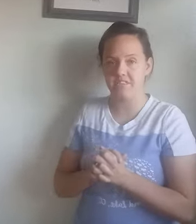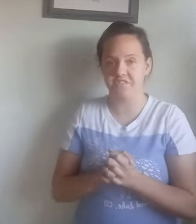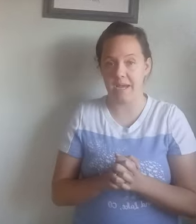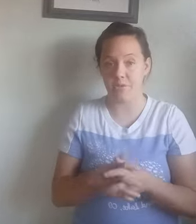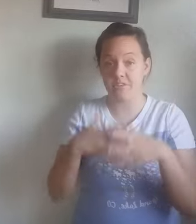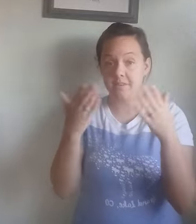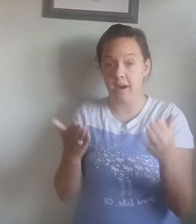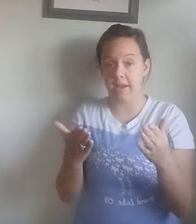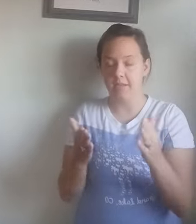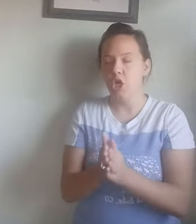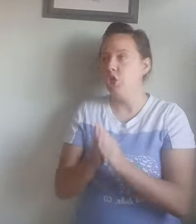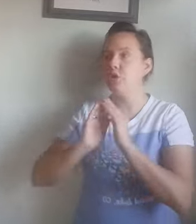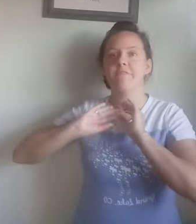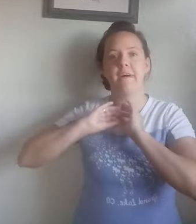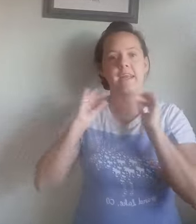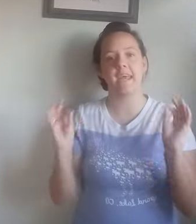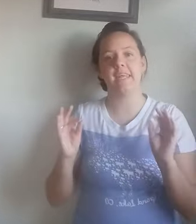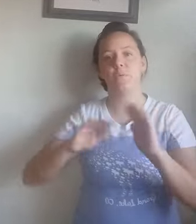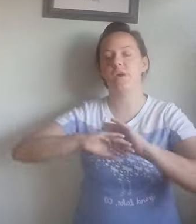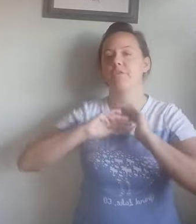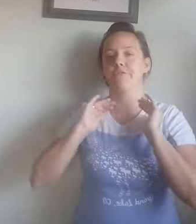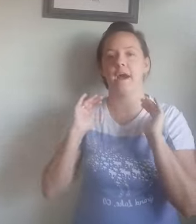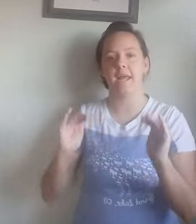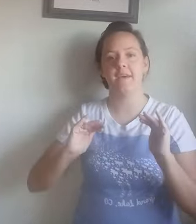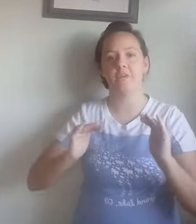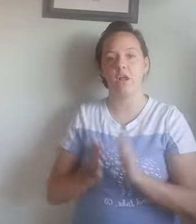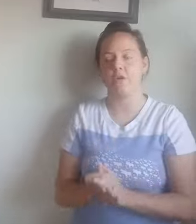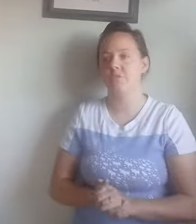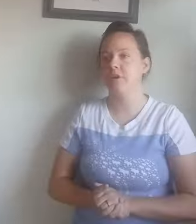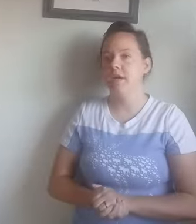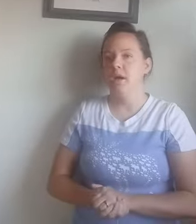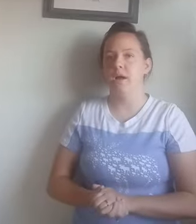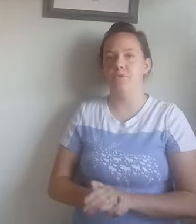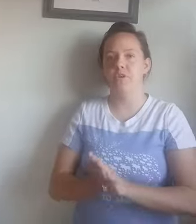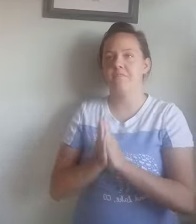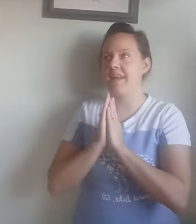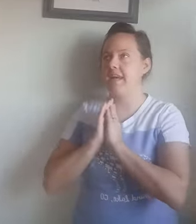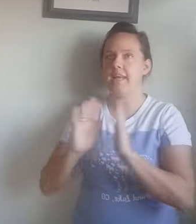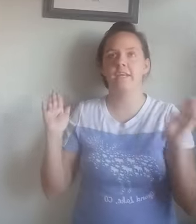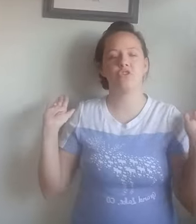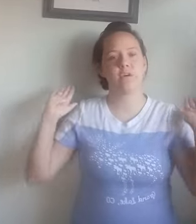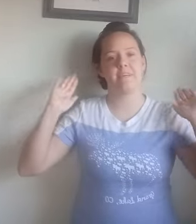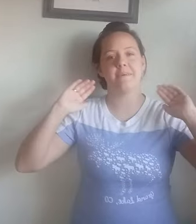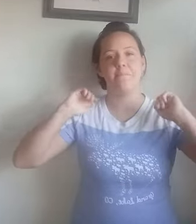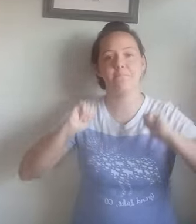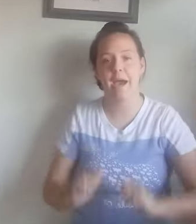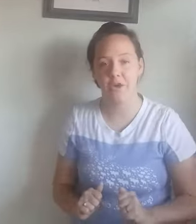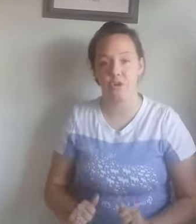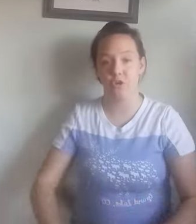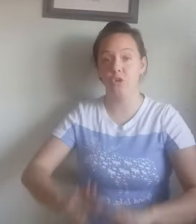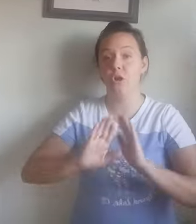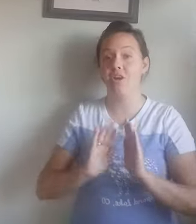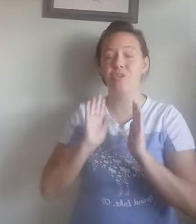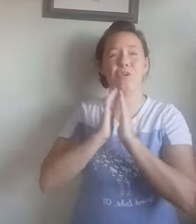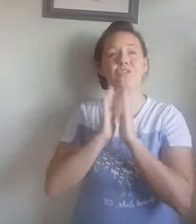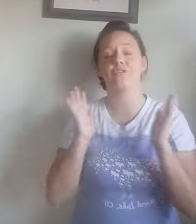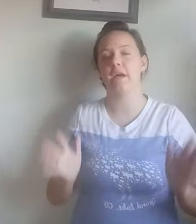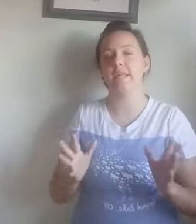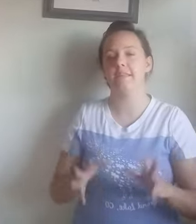fibers is cotton. You can find it anywhere in a variety of colors. Um, you can find it in any store. It doesn't matter. You can also use it for anything.